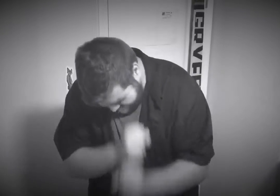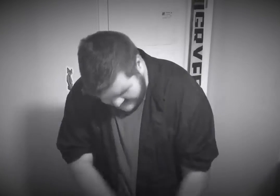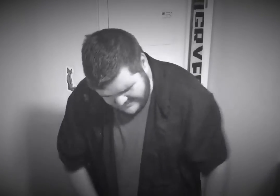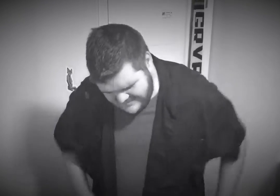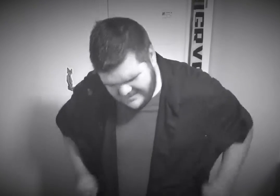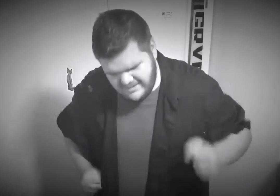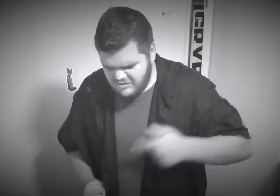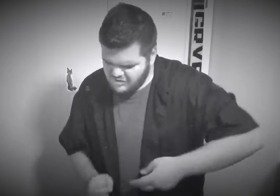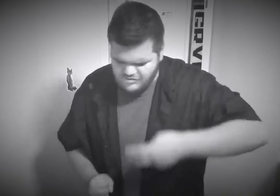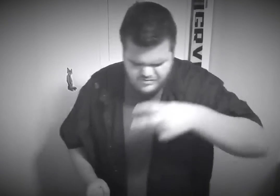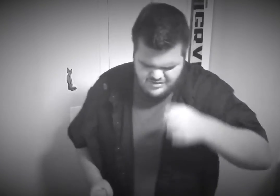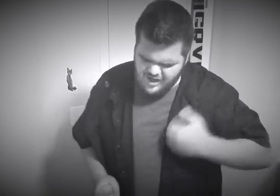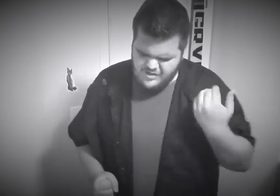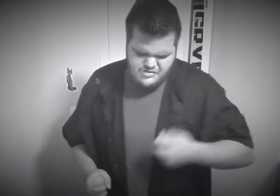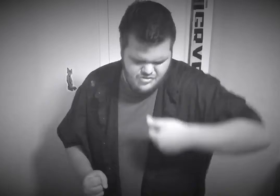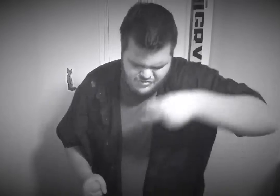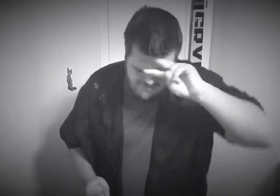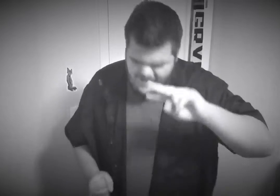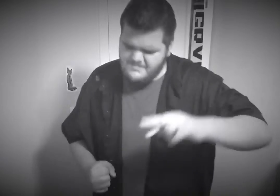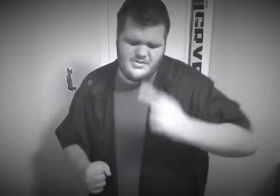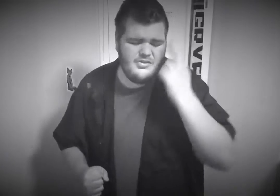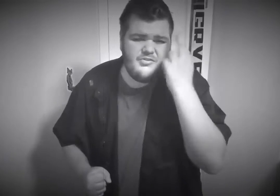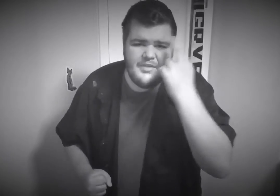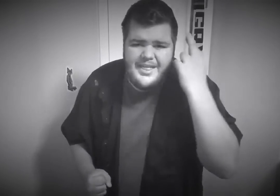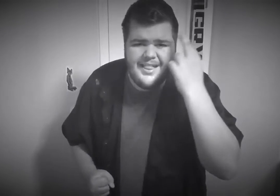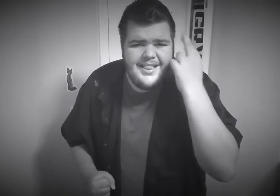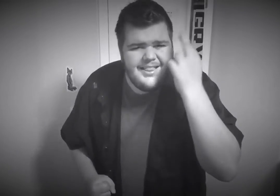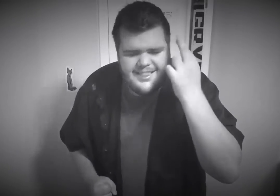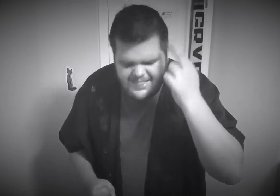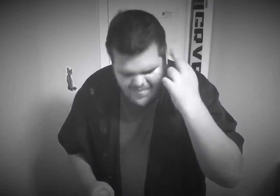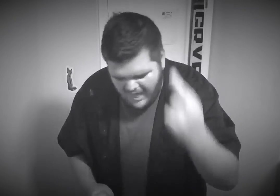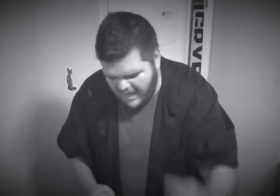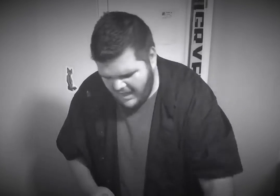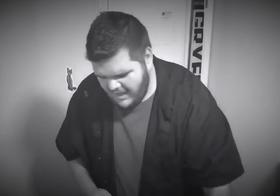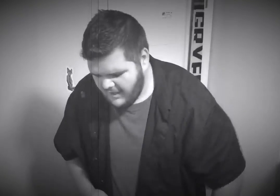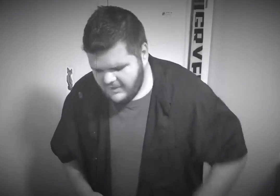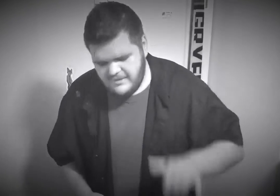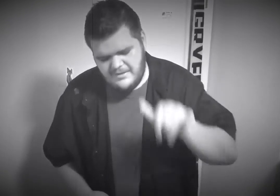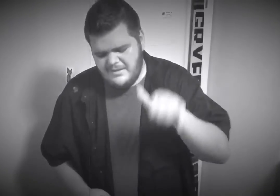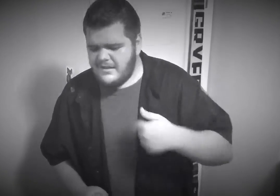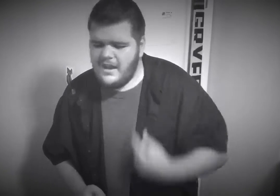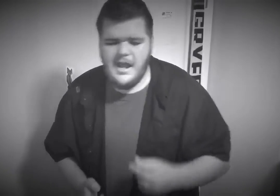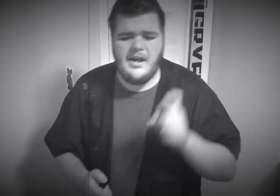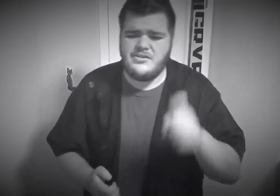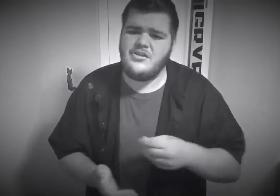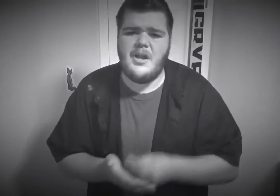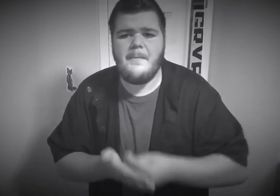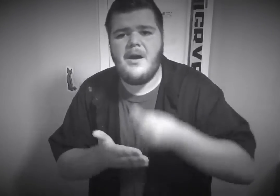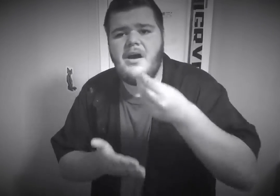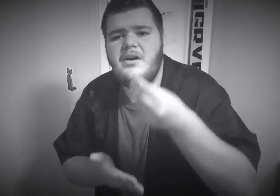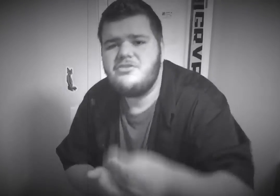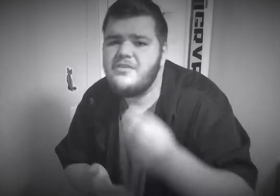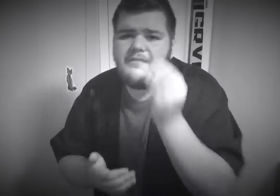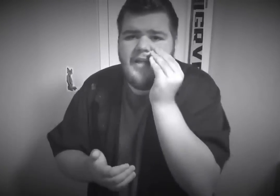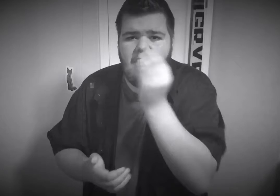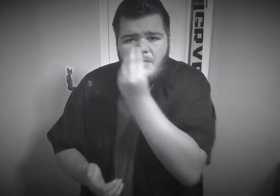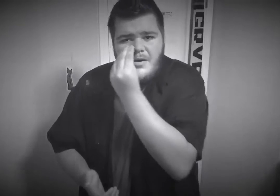Too young, too dumb to realize That I should've bought you flowers